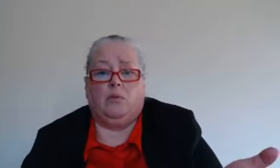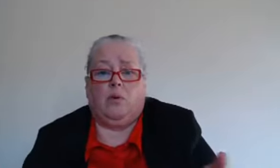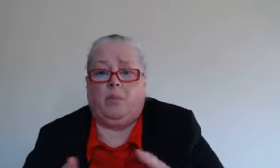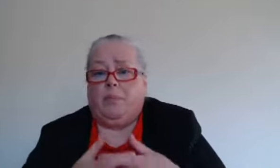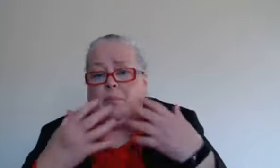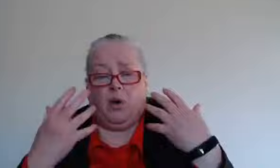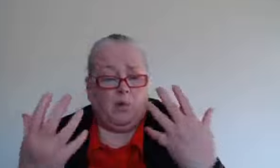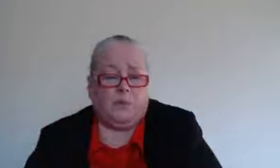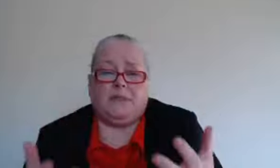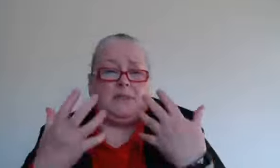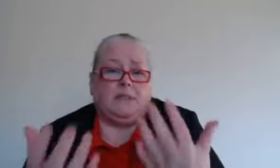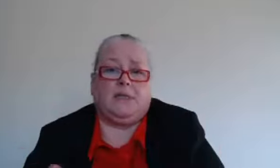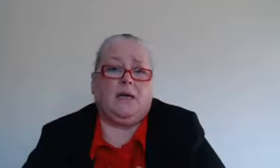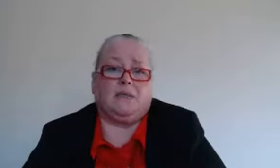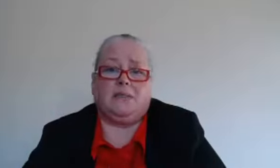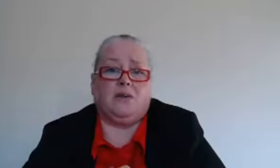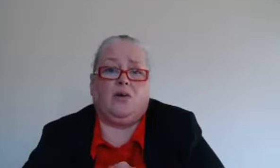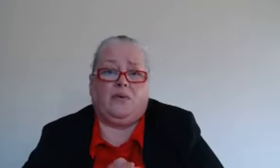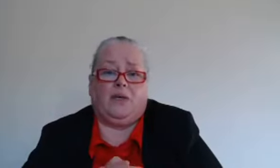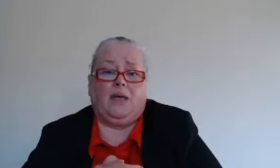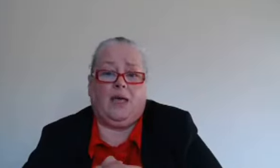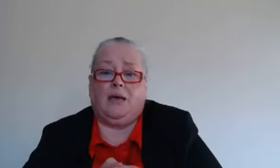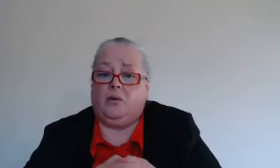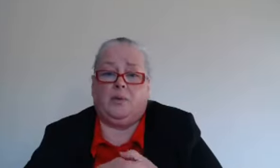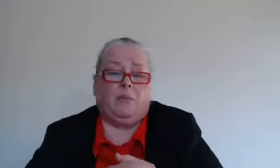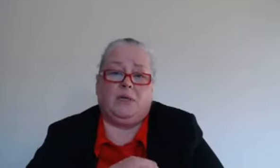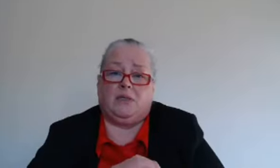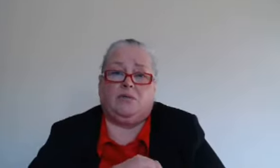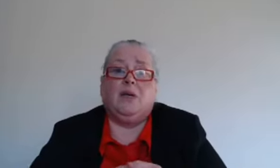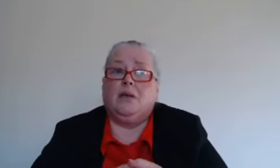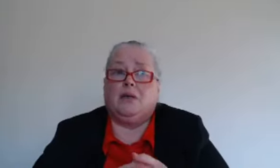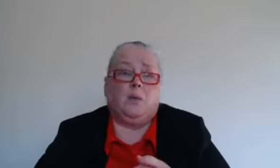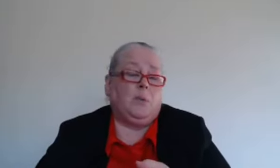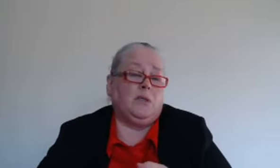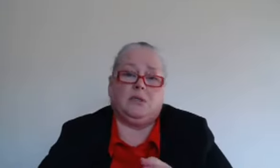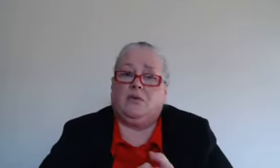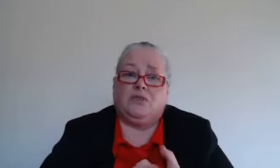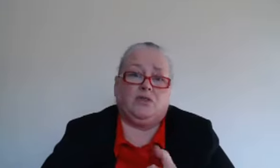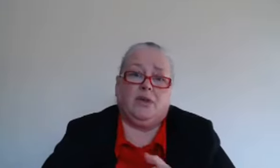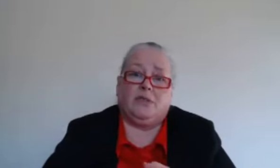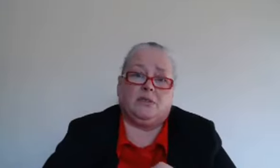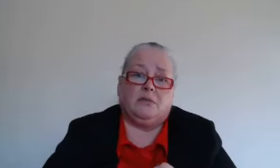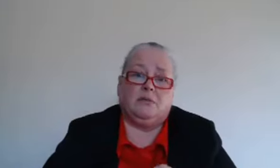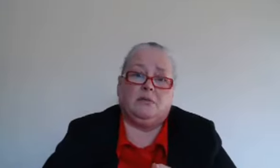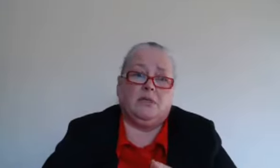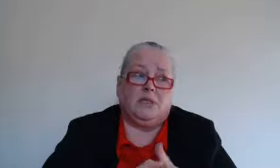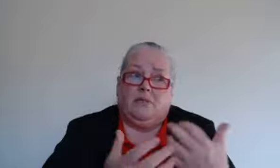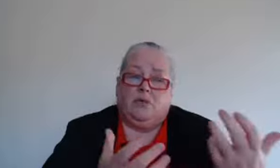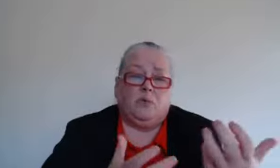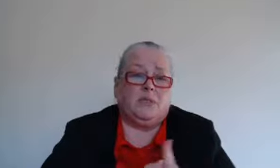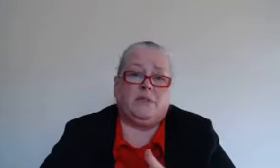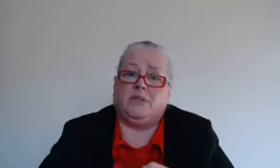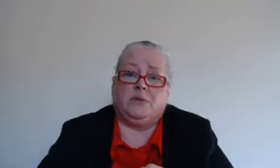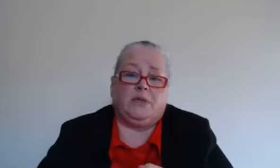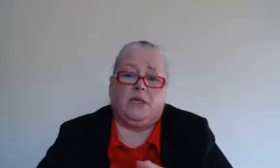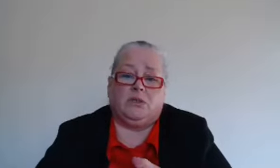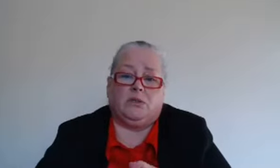what purpose is the task serving again it could be a means of keeping yourself distracted it did form a disassociation